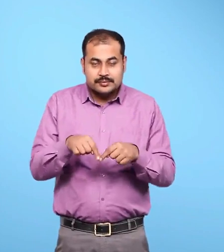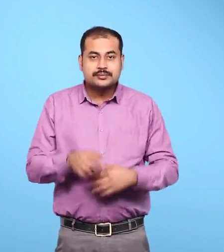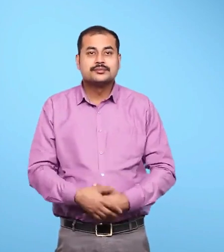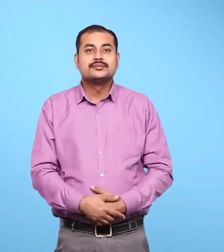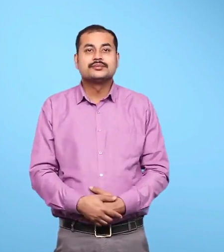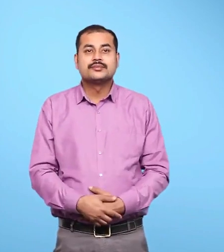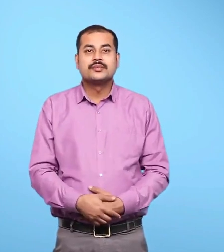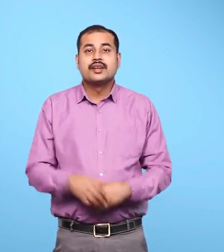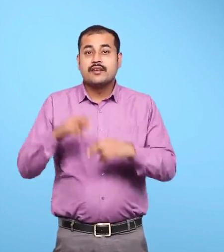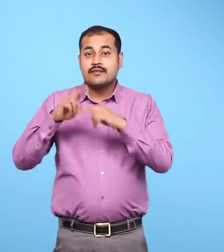Fair